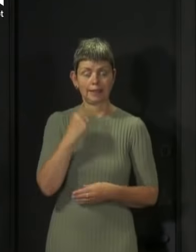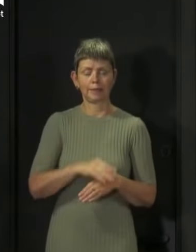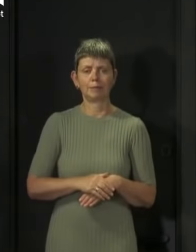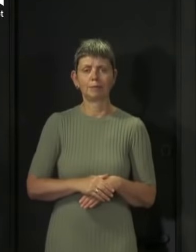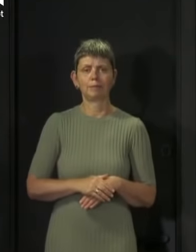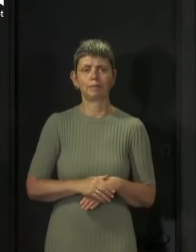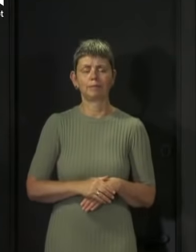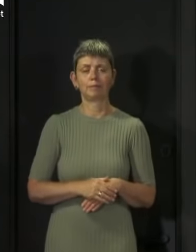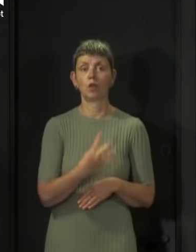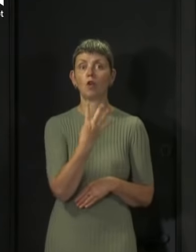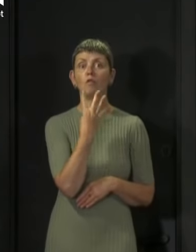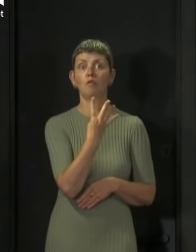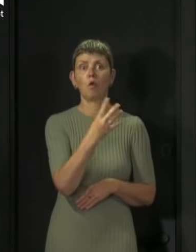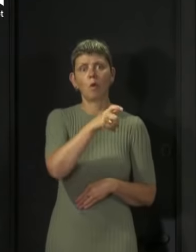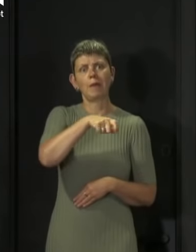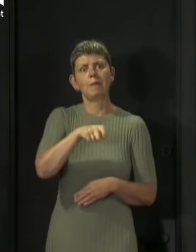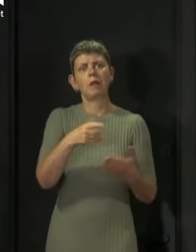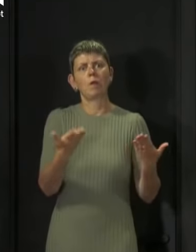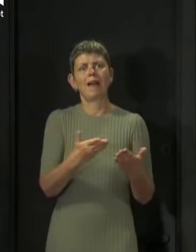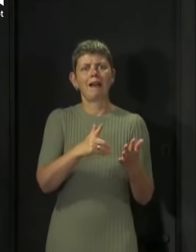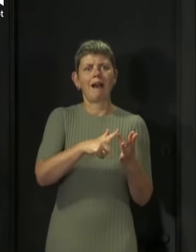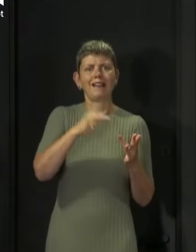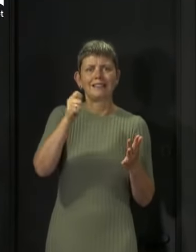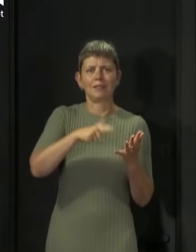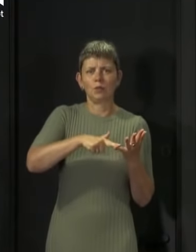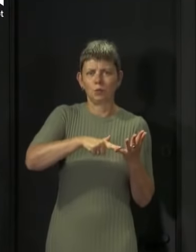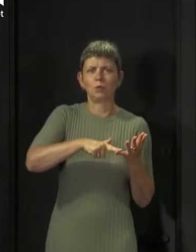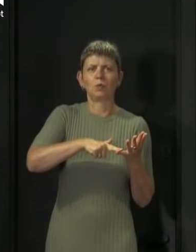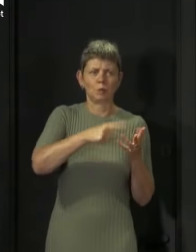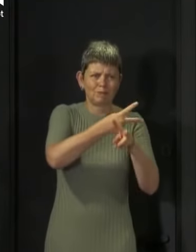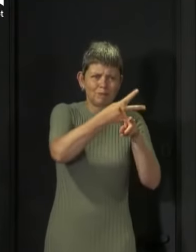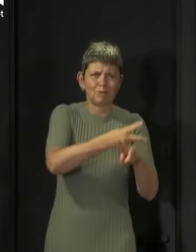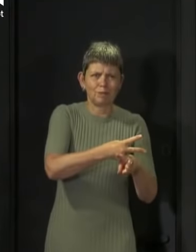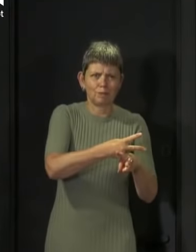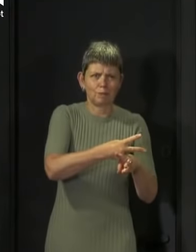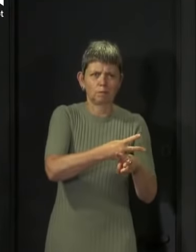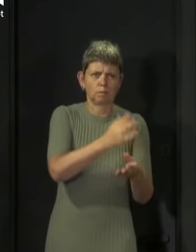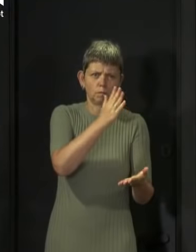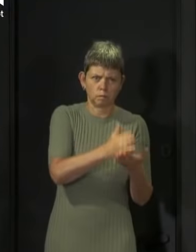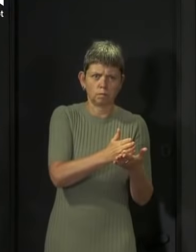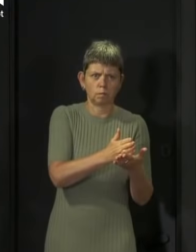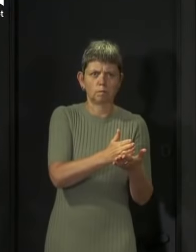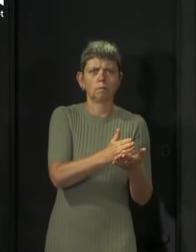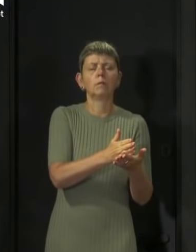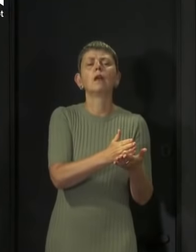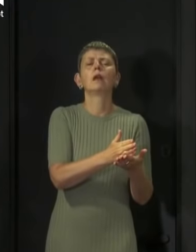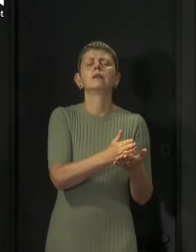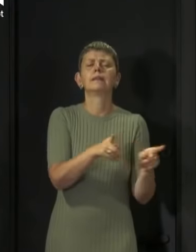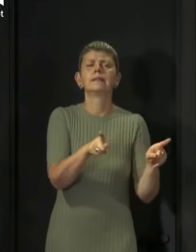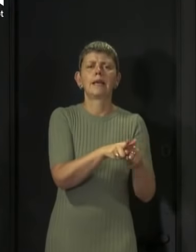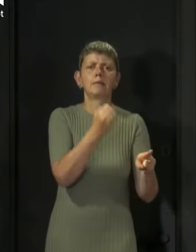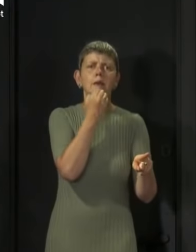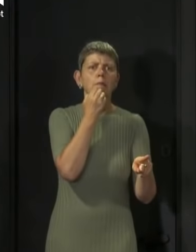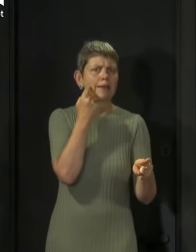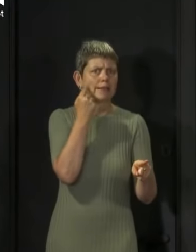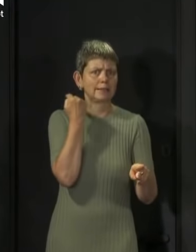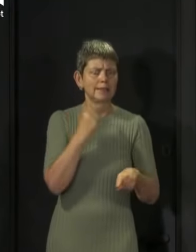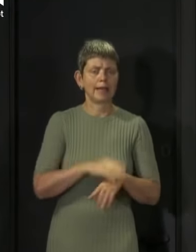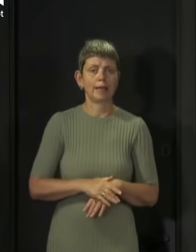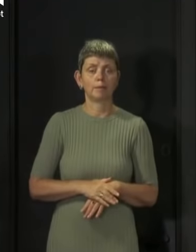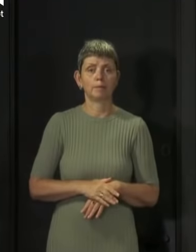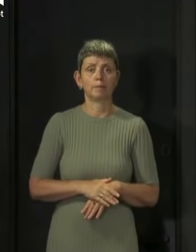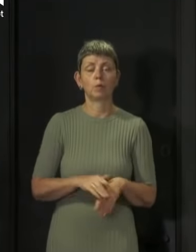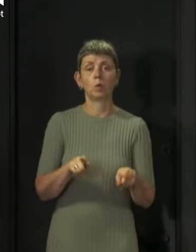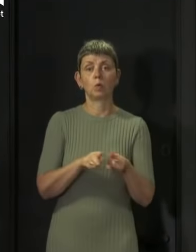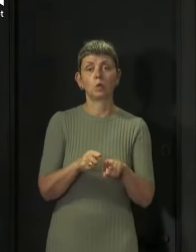a total of four people are in intensive care with confirmed COVID which is the same number as yesterday. I'm also pleased to say that in the